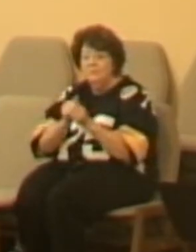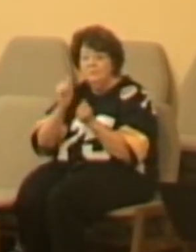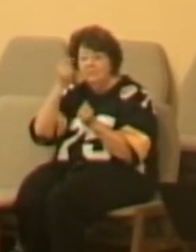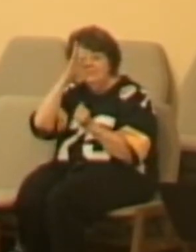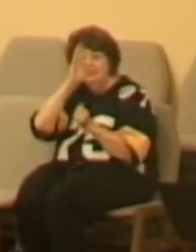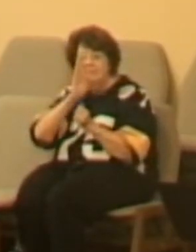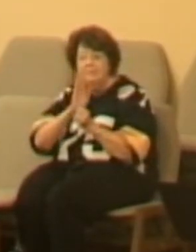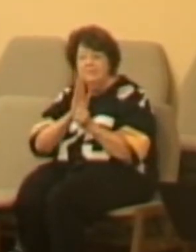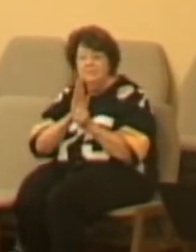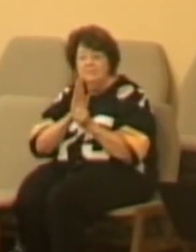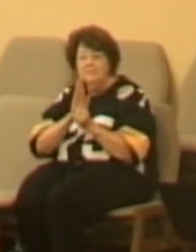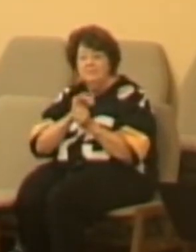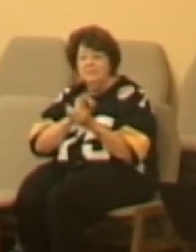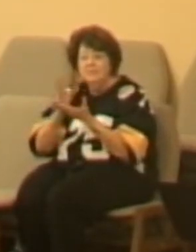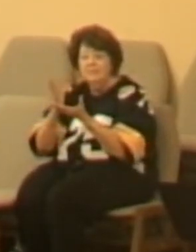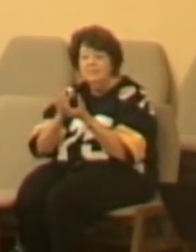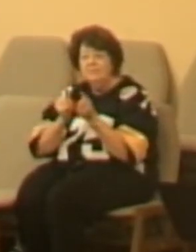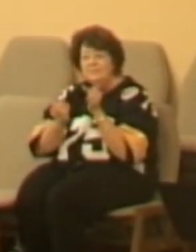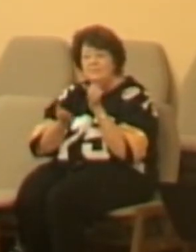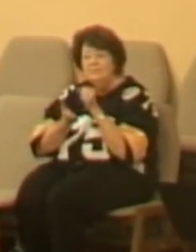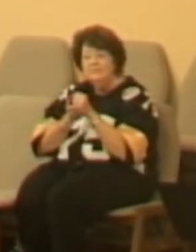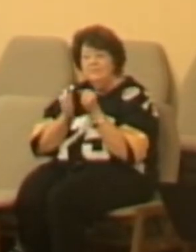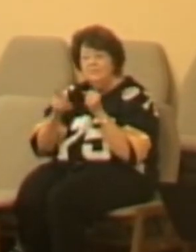about a way to help you remember this.